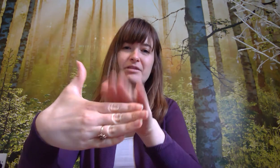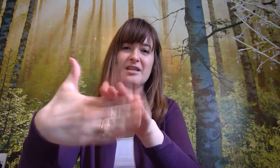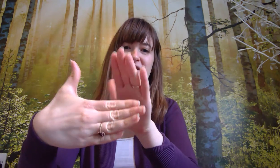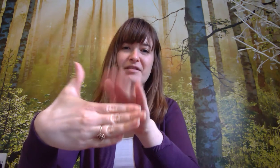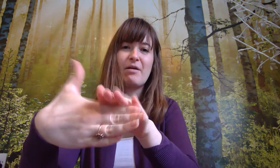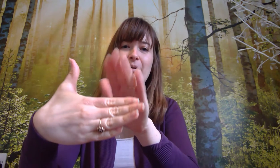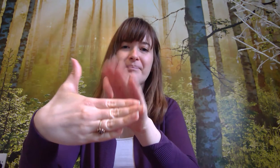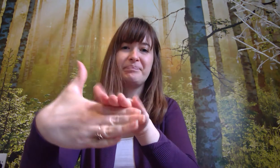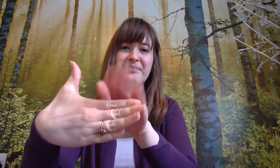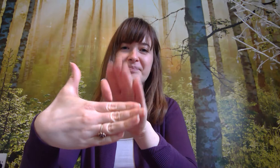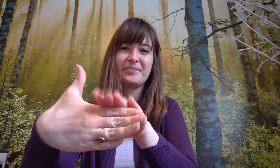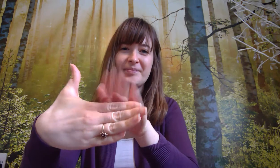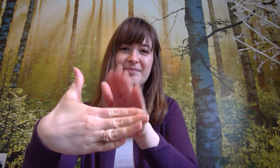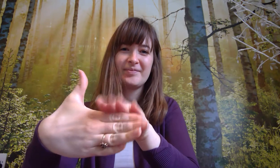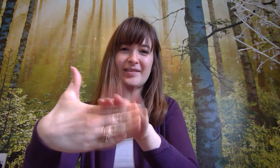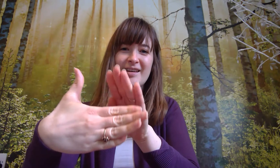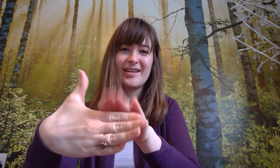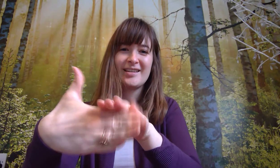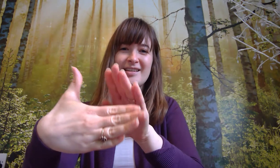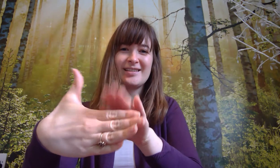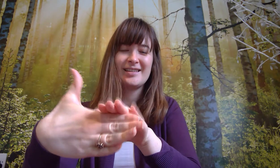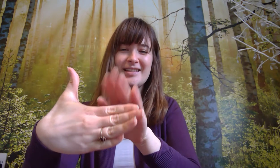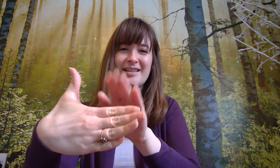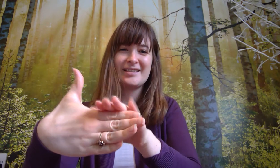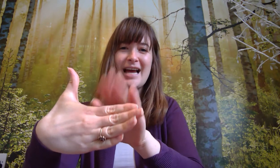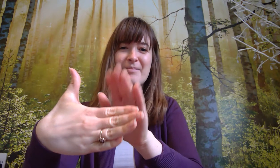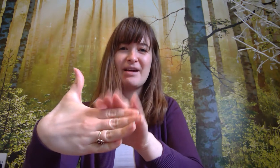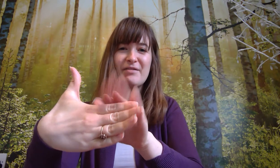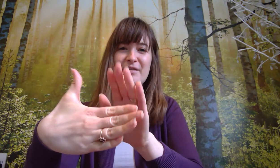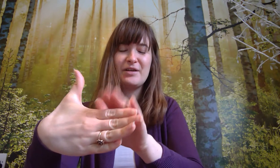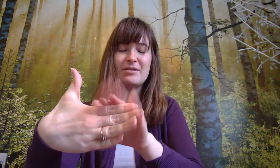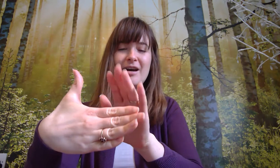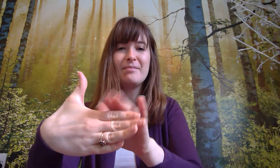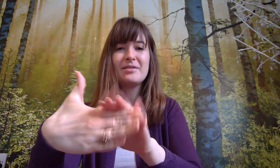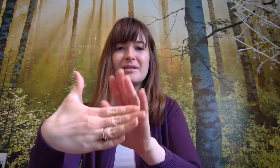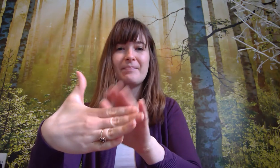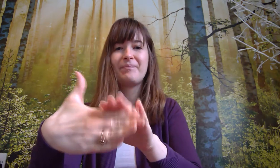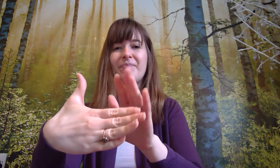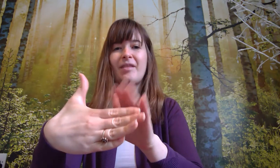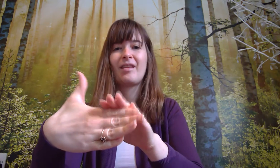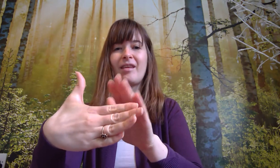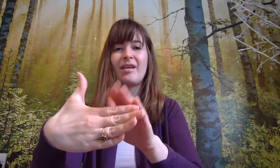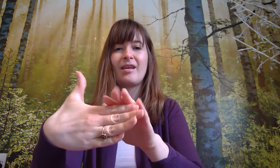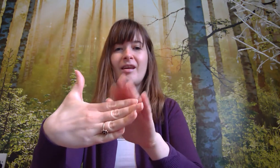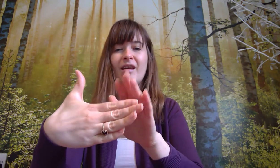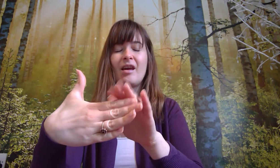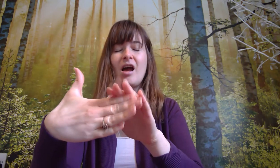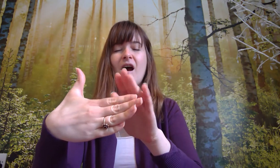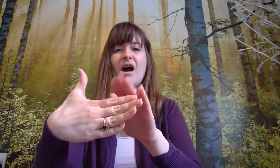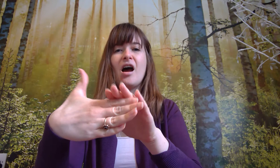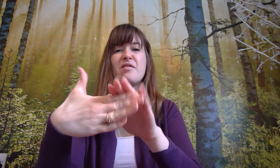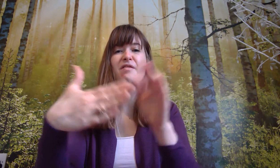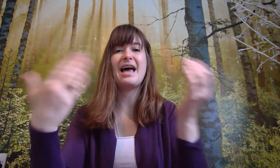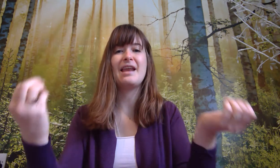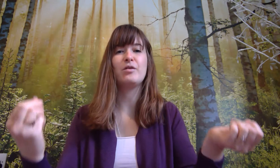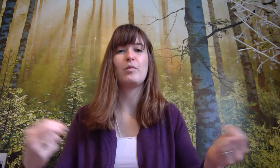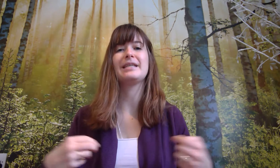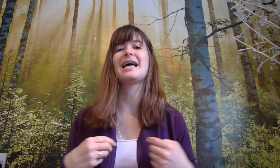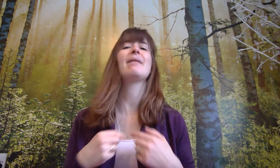the side of that one tap that for a few times and then we tap